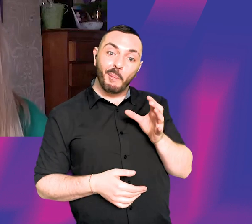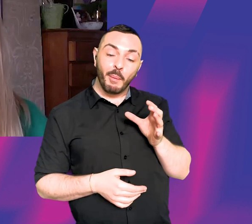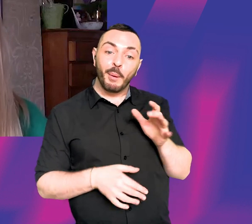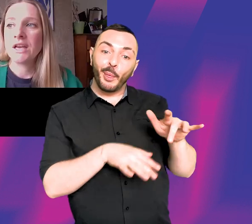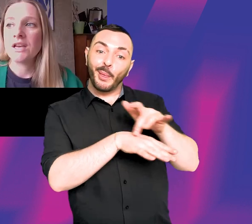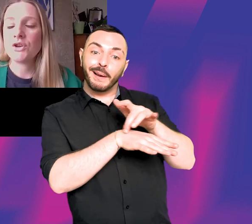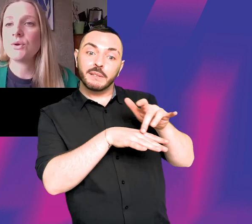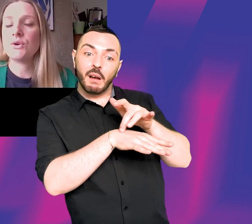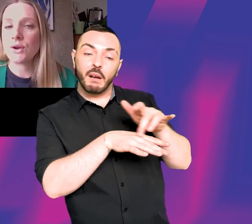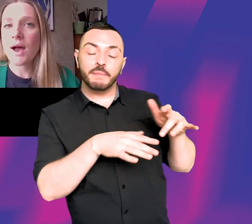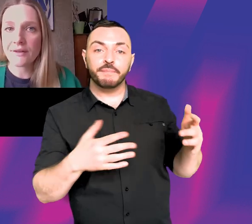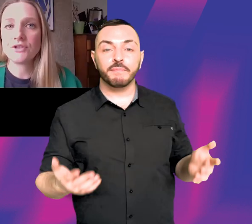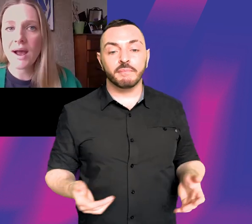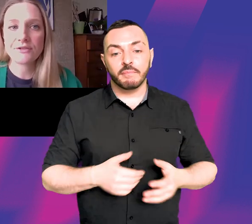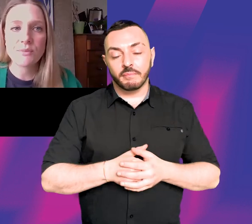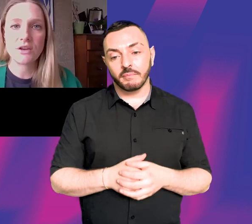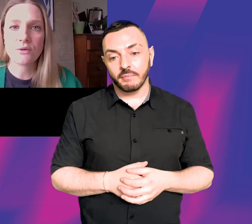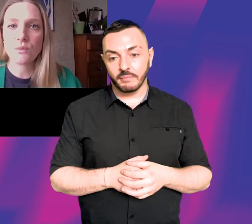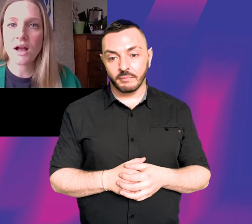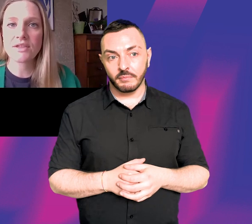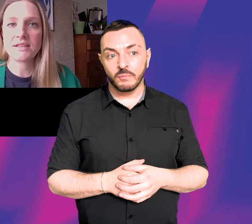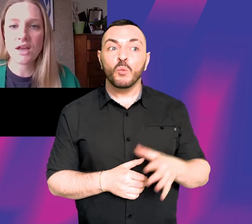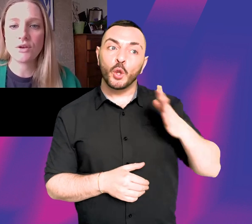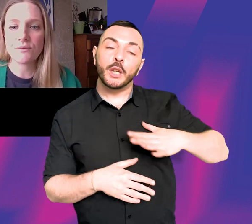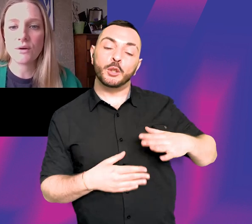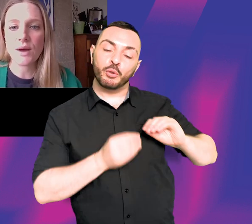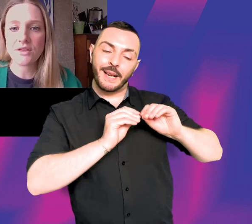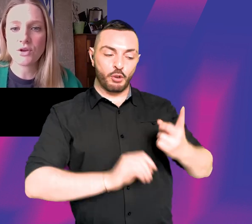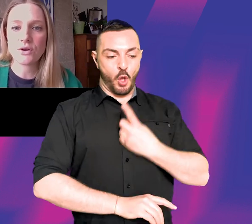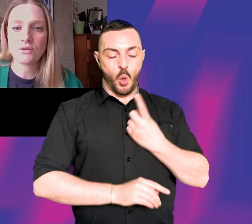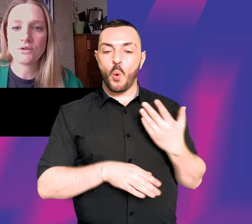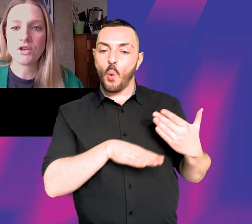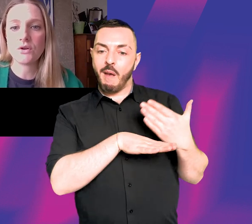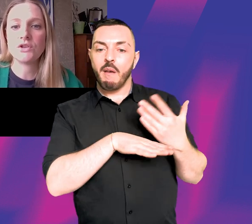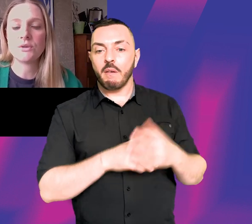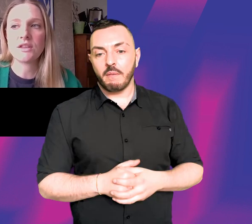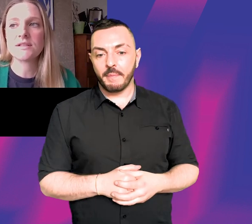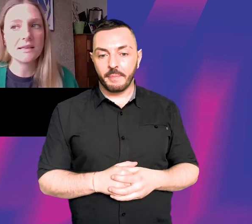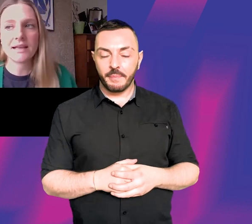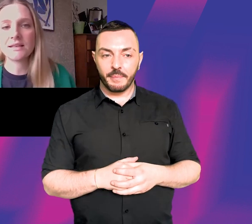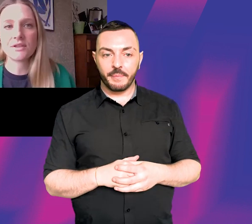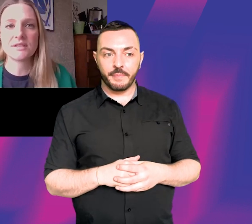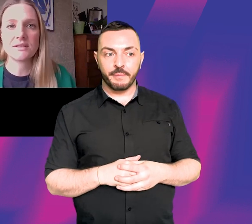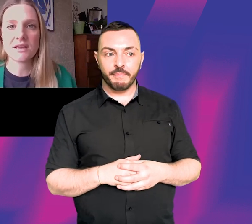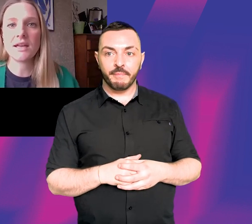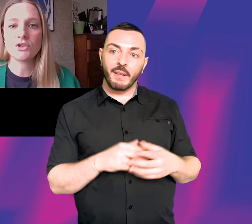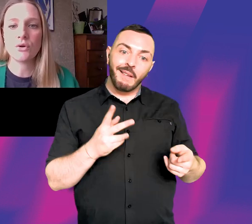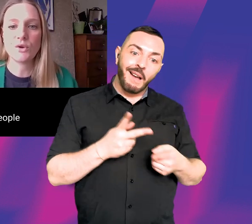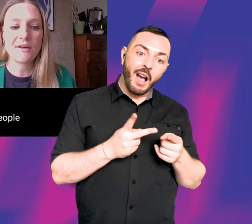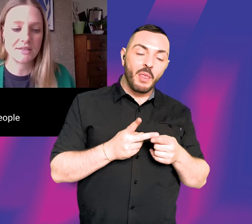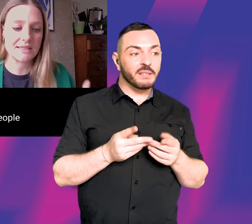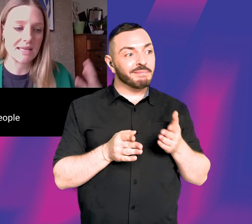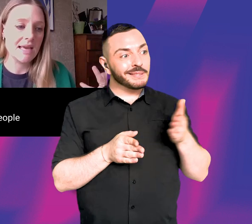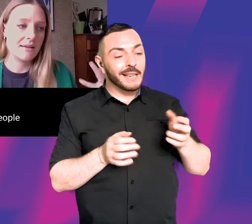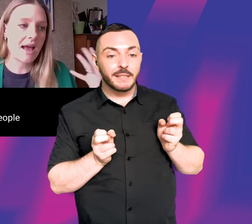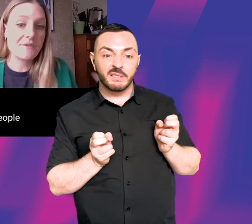just kind of, you have to make your own work. That's the only real way that you can do it. There isn't like another side door,